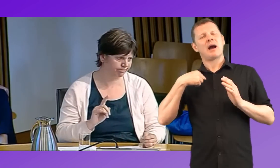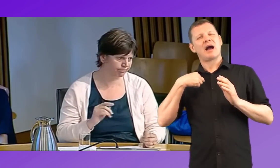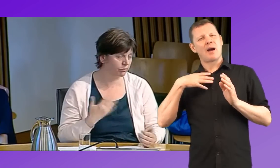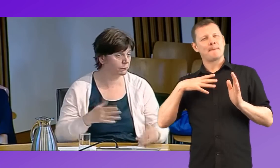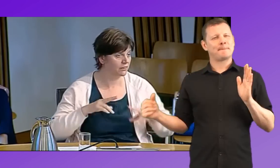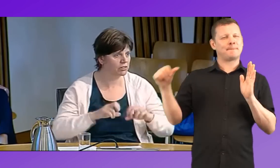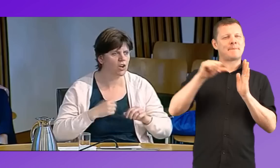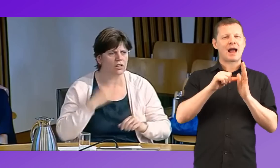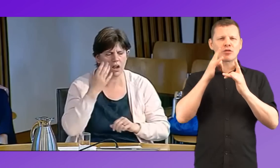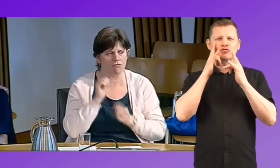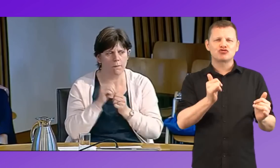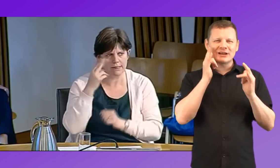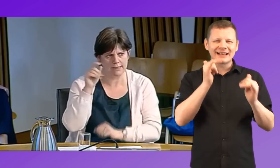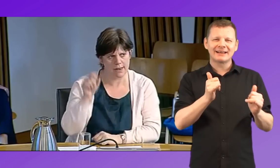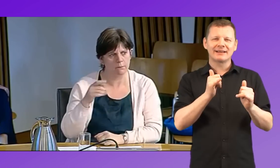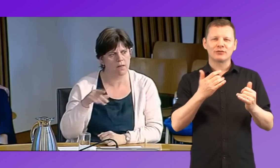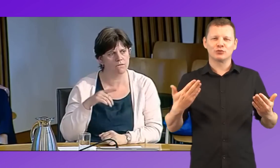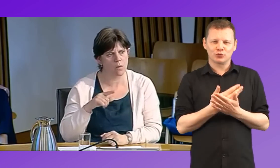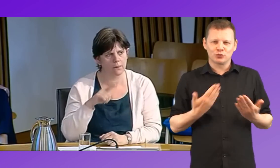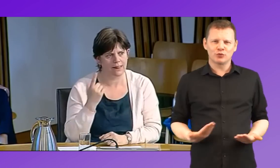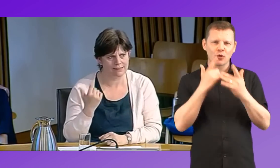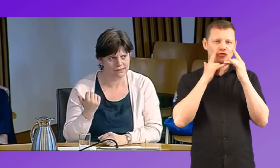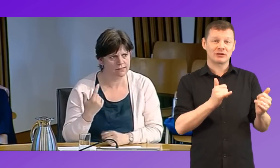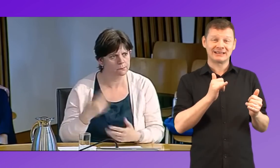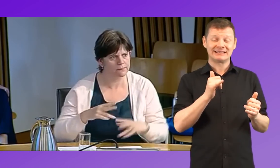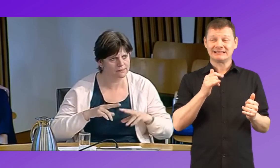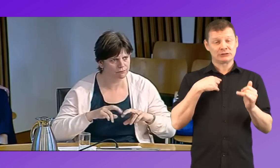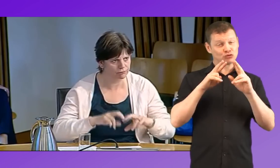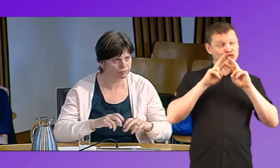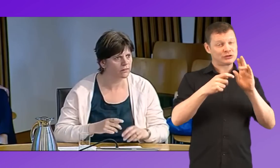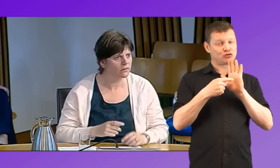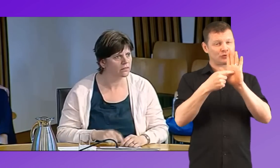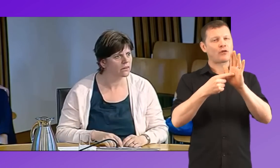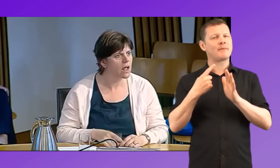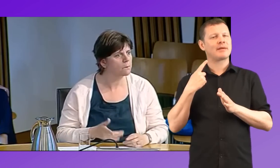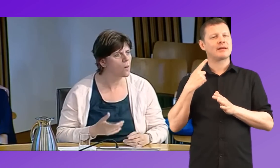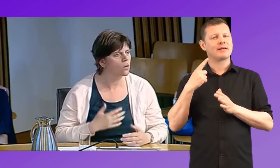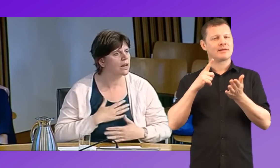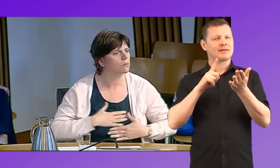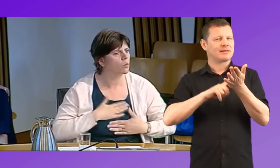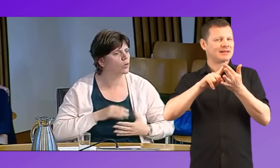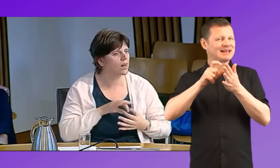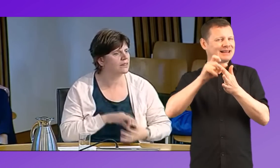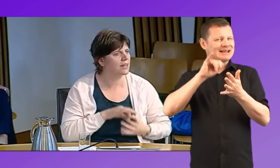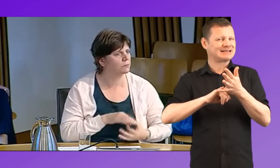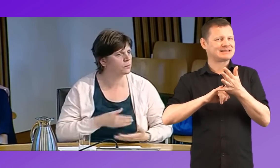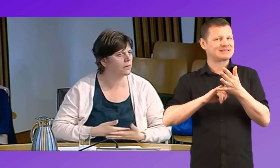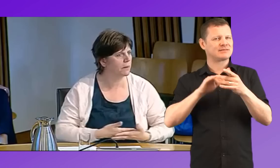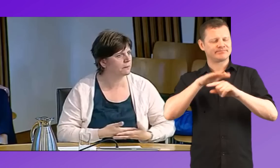newborn screening issue. There has been some research from Leeds, I'm sorry, I can't remember the name of the researcher, about the emotional,